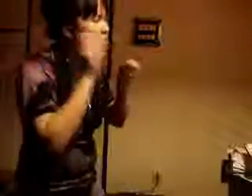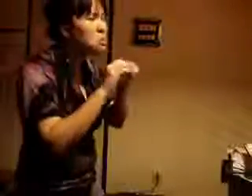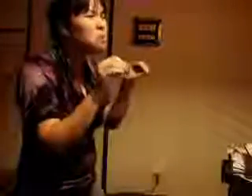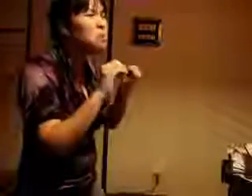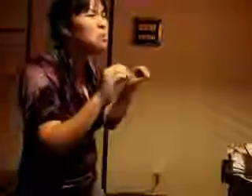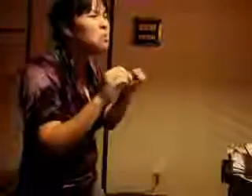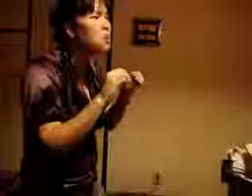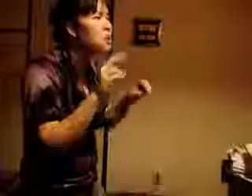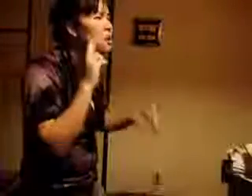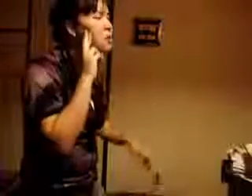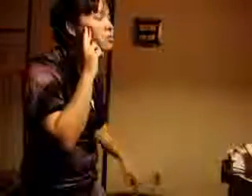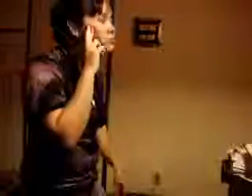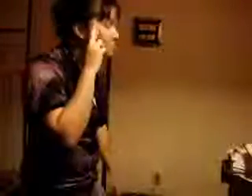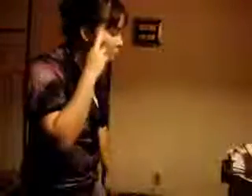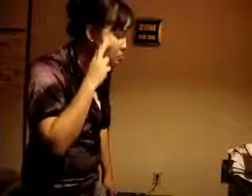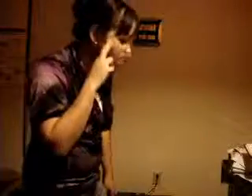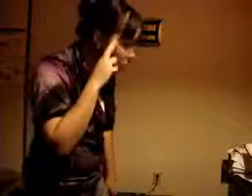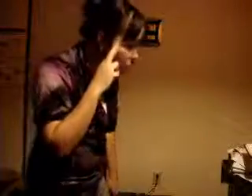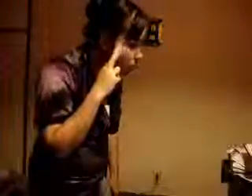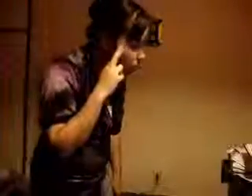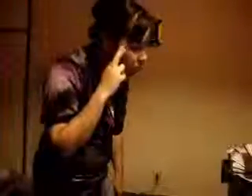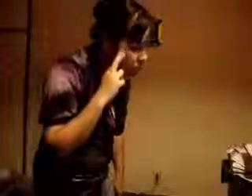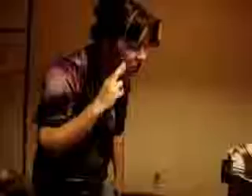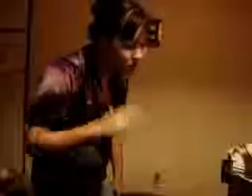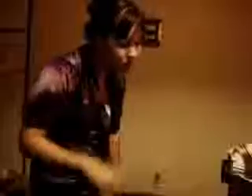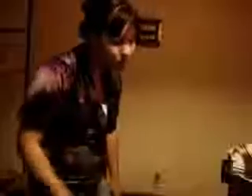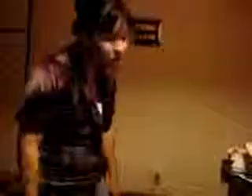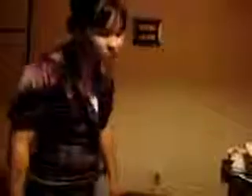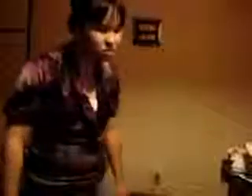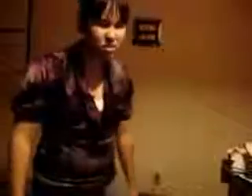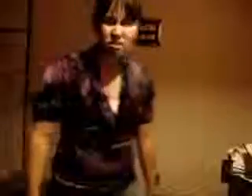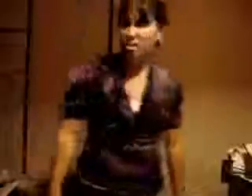I don't know where I am